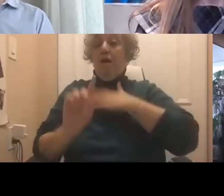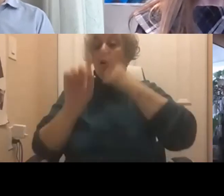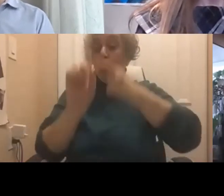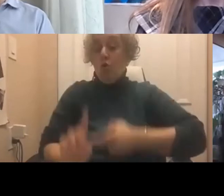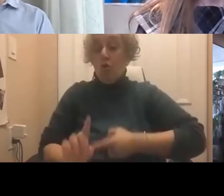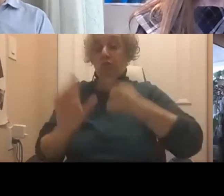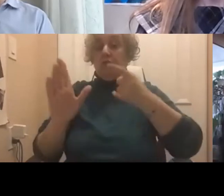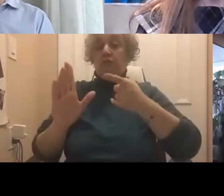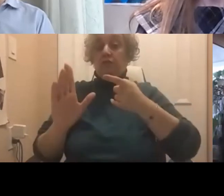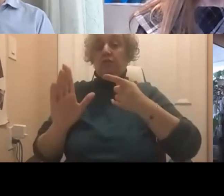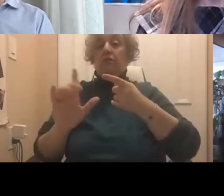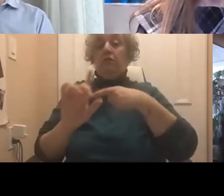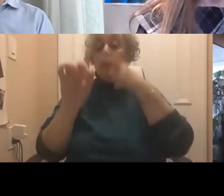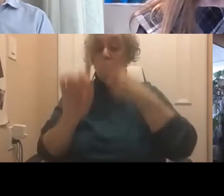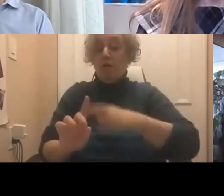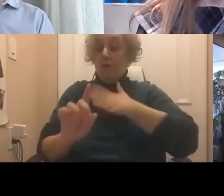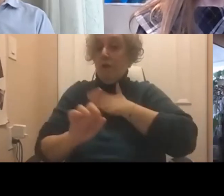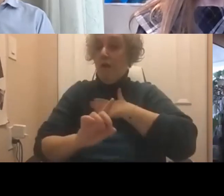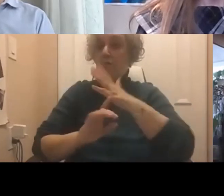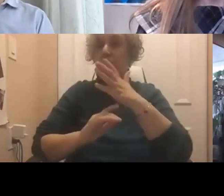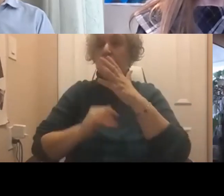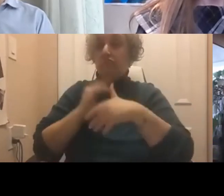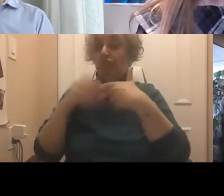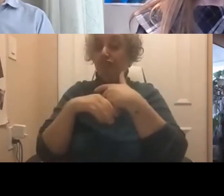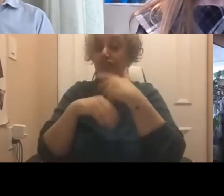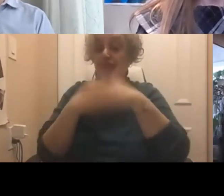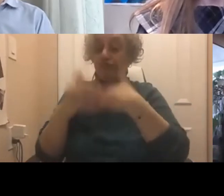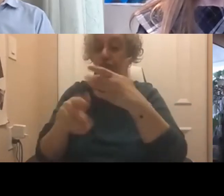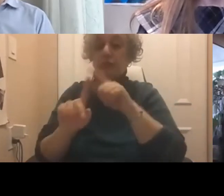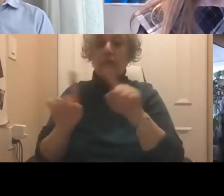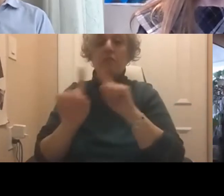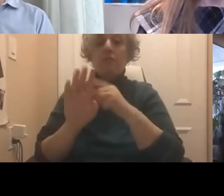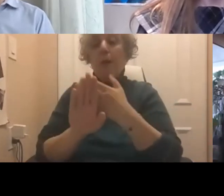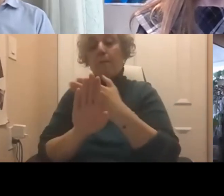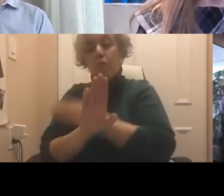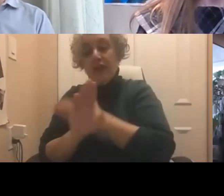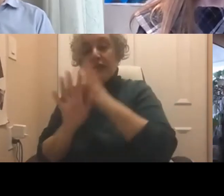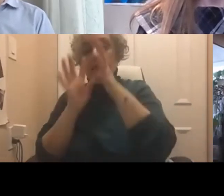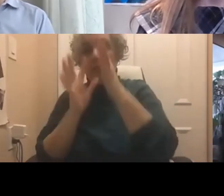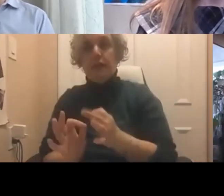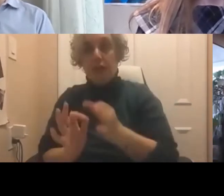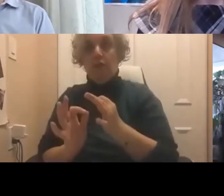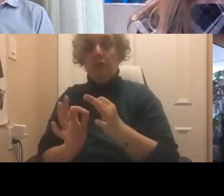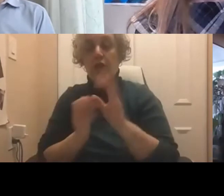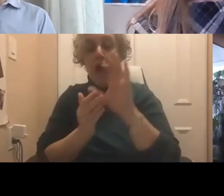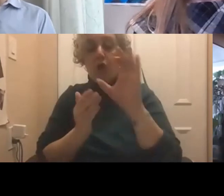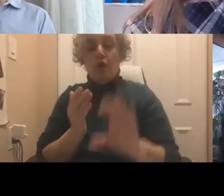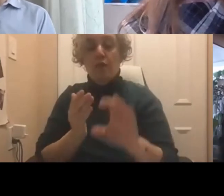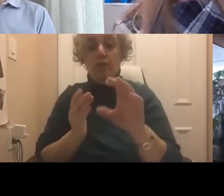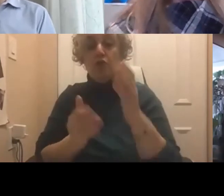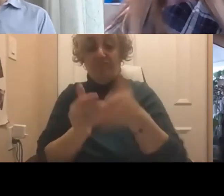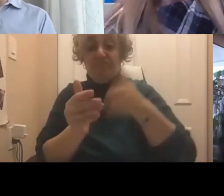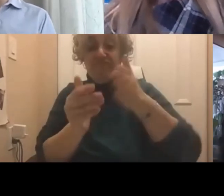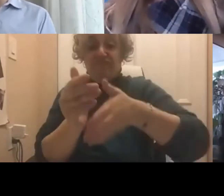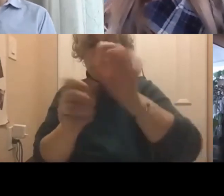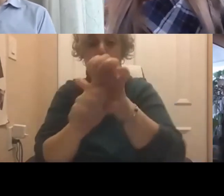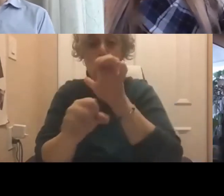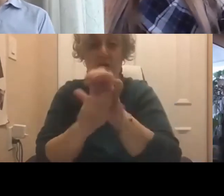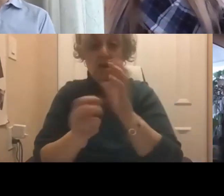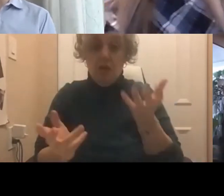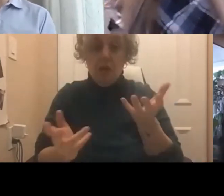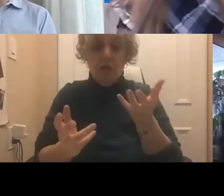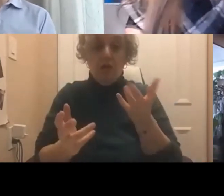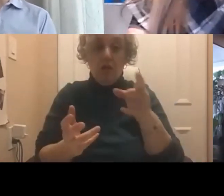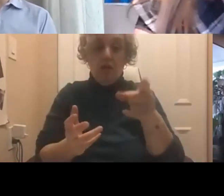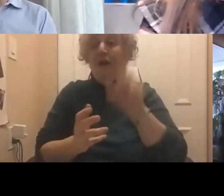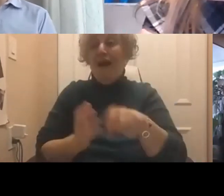productivity, as opposed to, here are the predetermined outcomes for productivity. And, and that has to